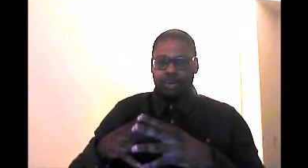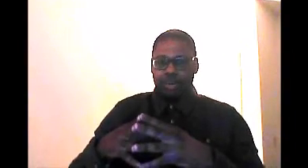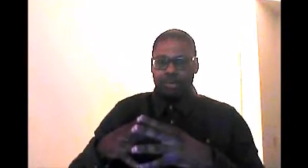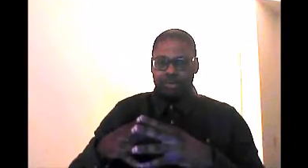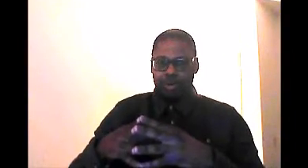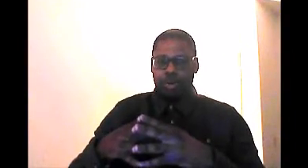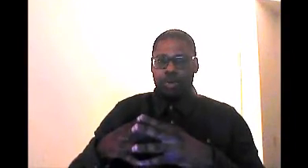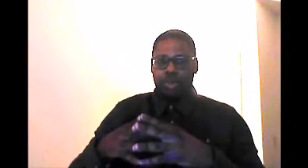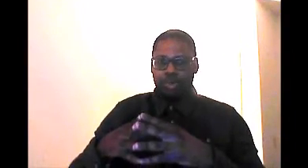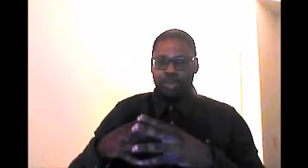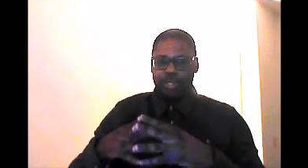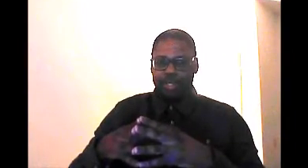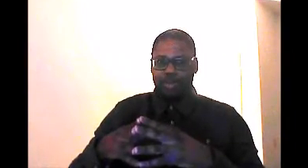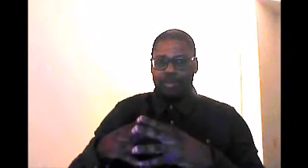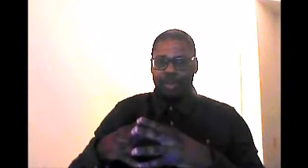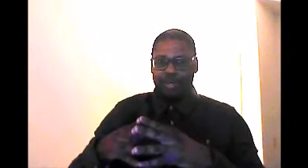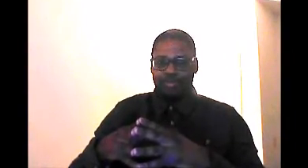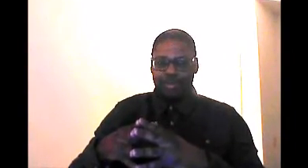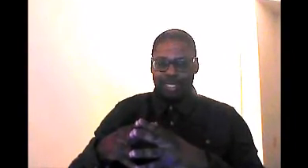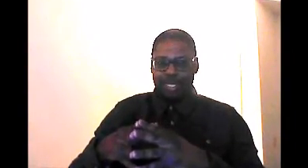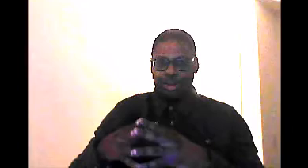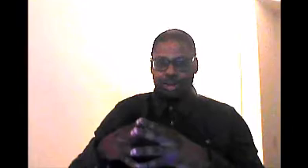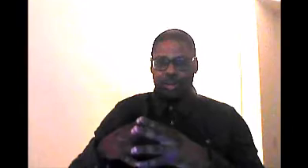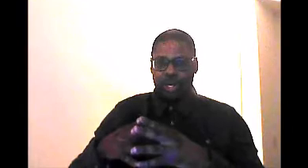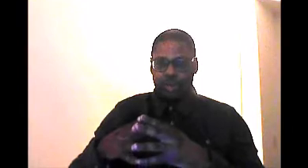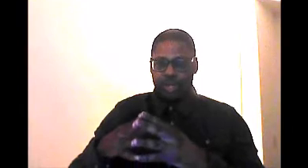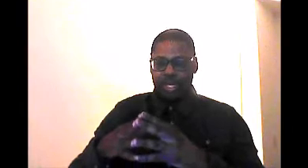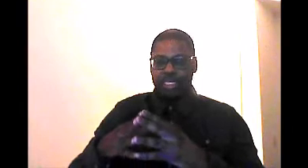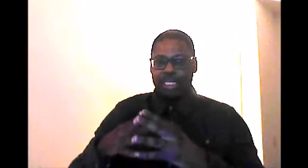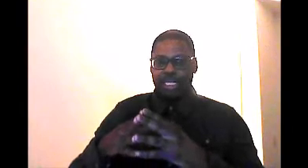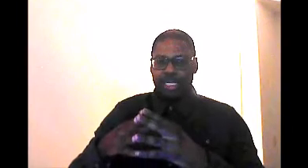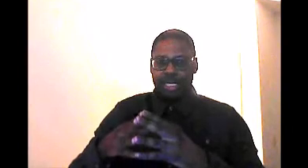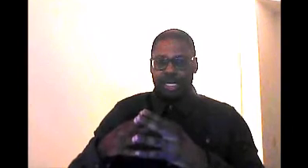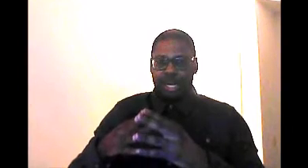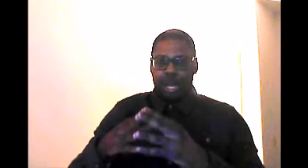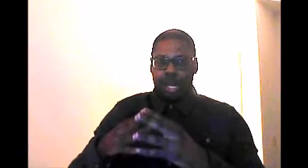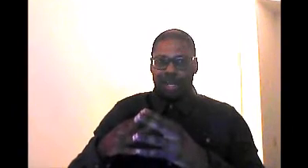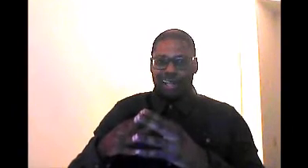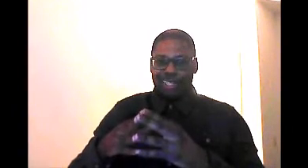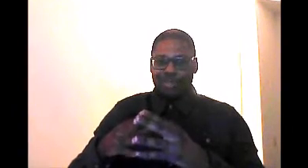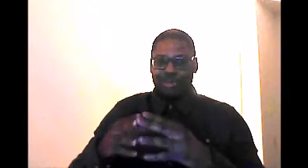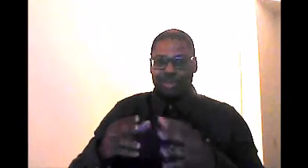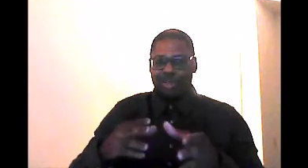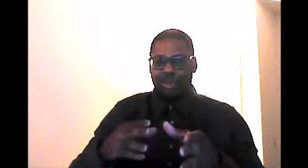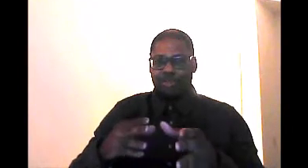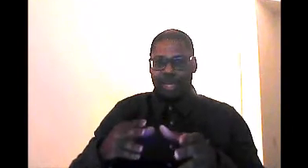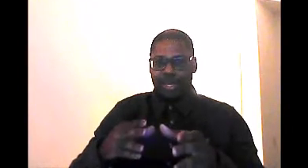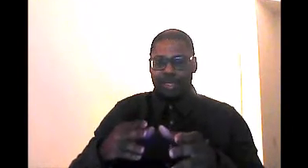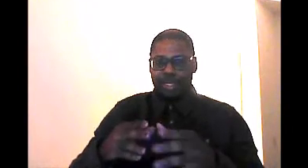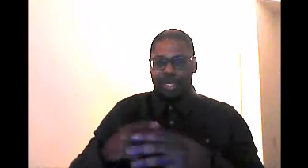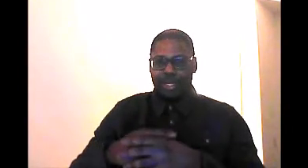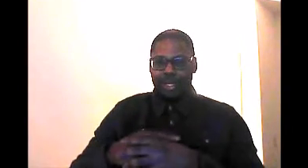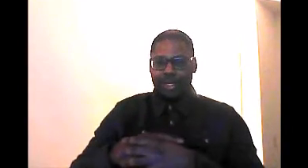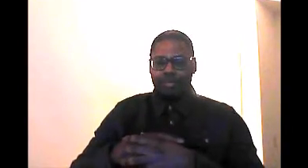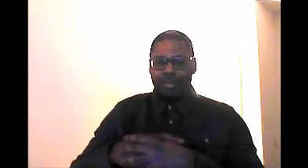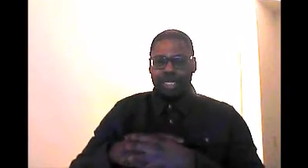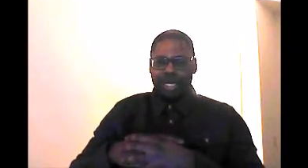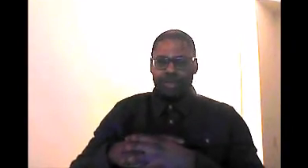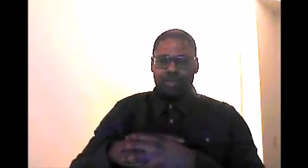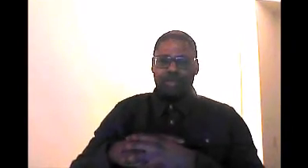But before, knowing what you're dealing with and seeking out appropriate help with that is key. So, there's all of that. And I do